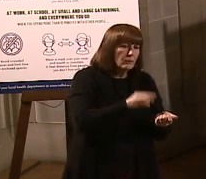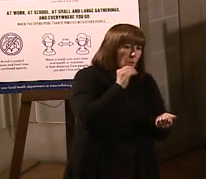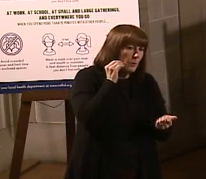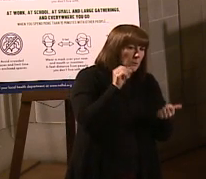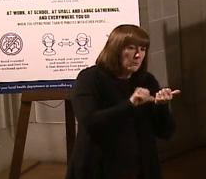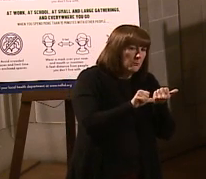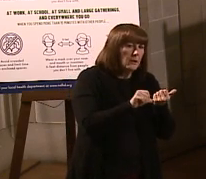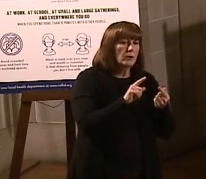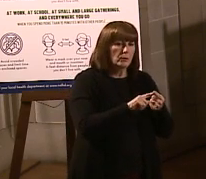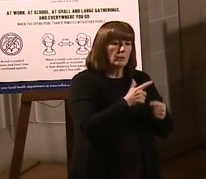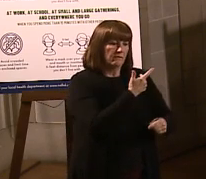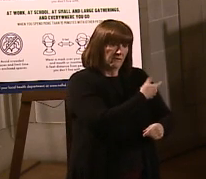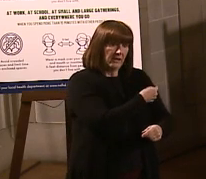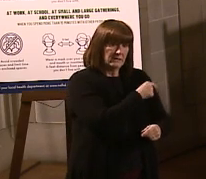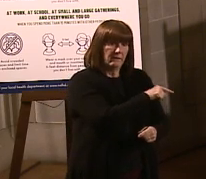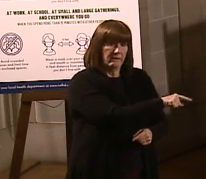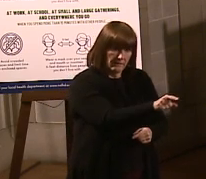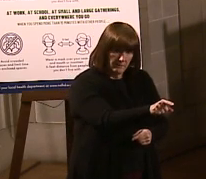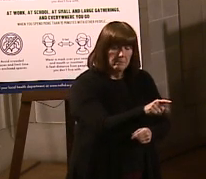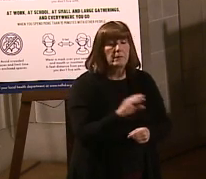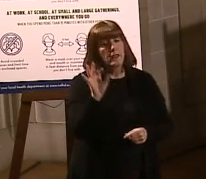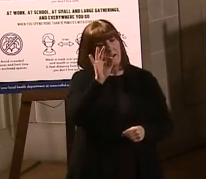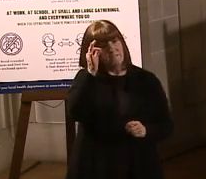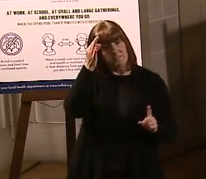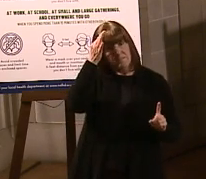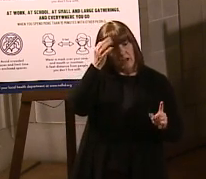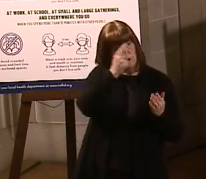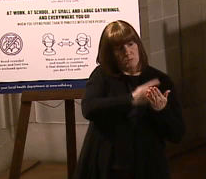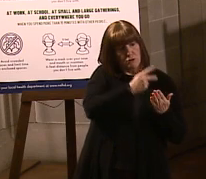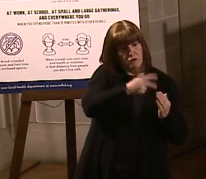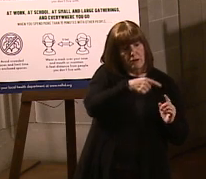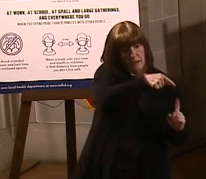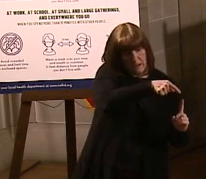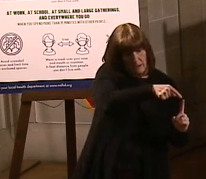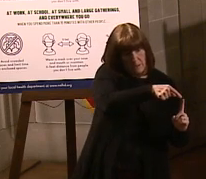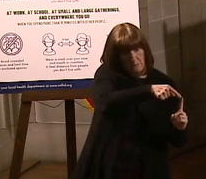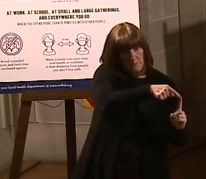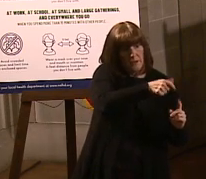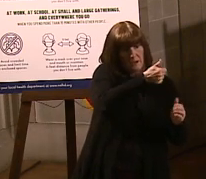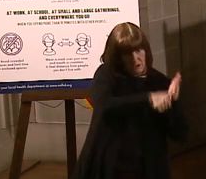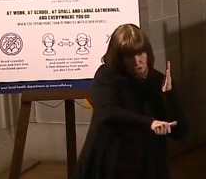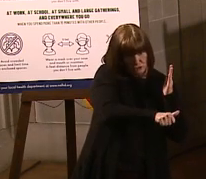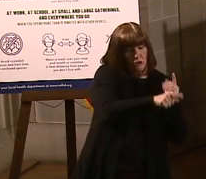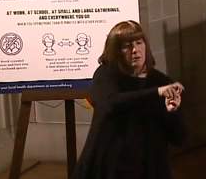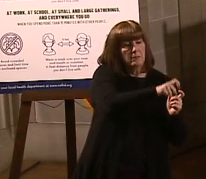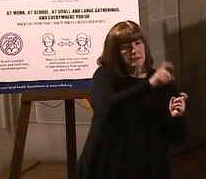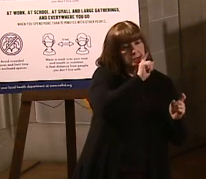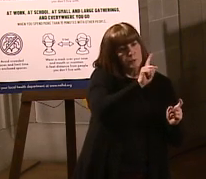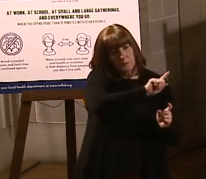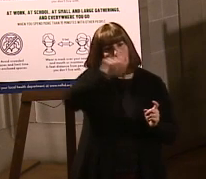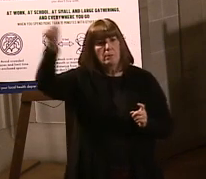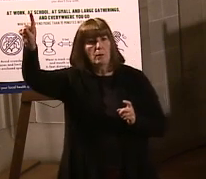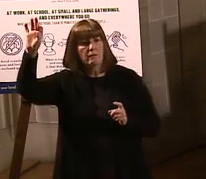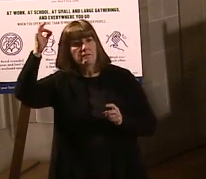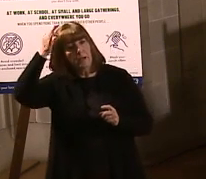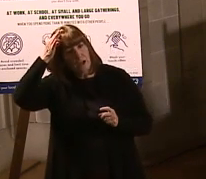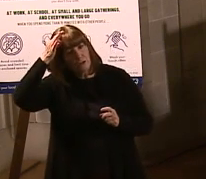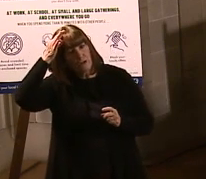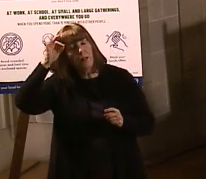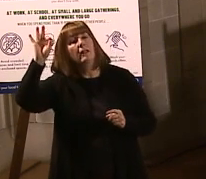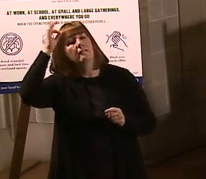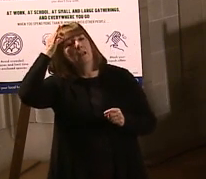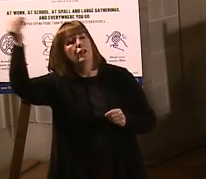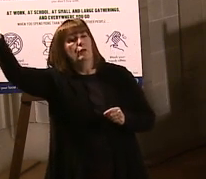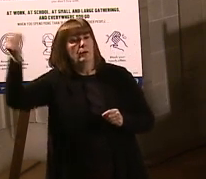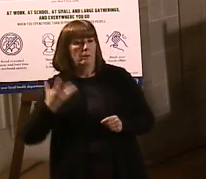Then, because it's a federal program, they report back to the federal government, and then the federal government reports it to us, is my understanding.